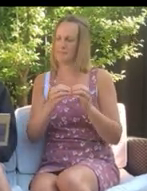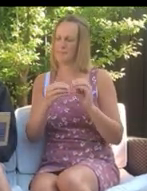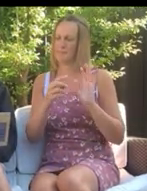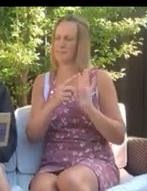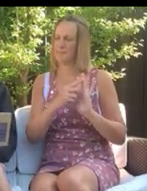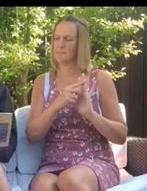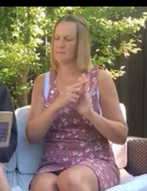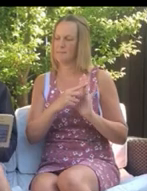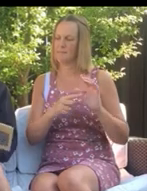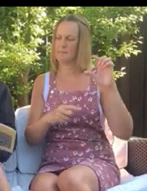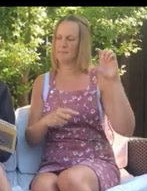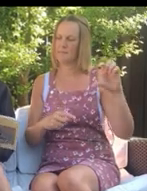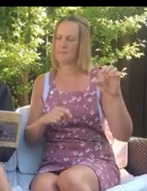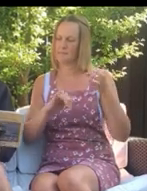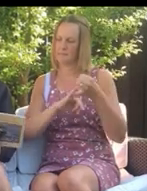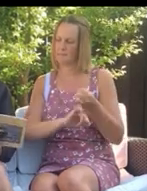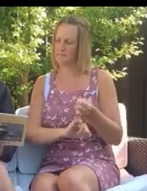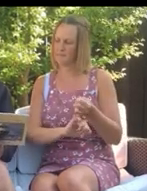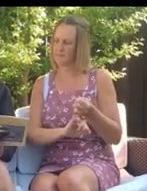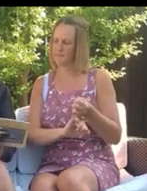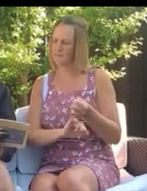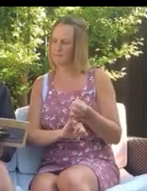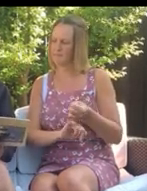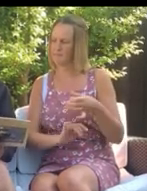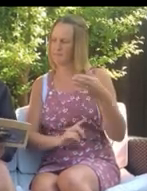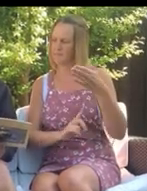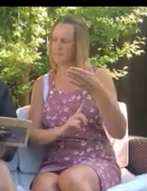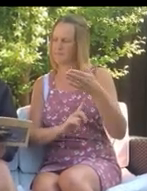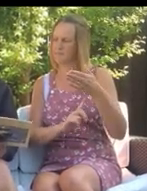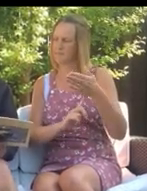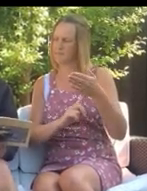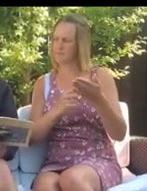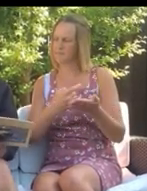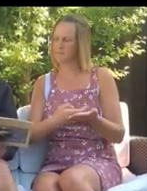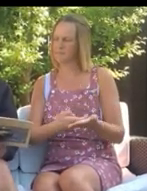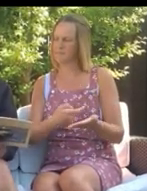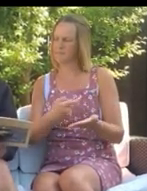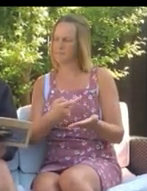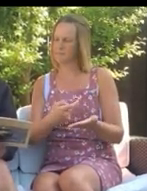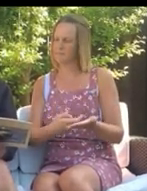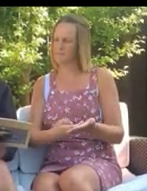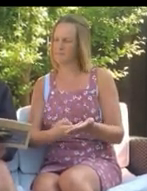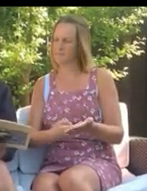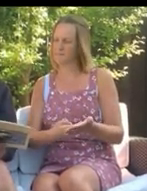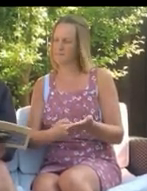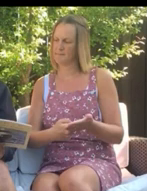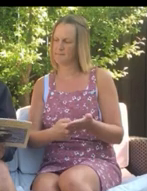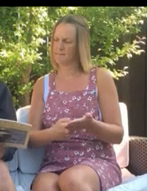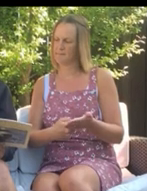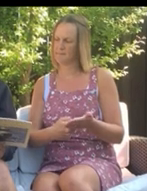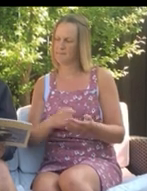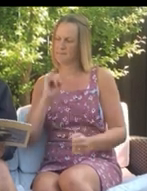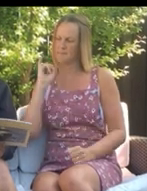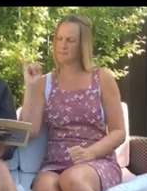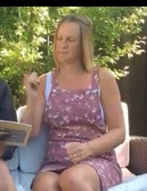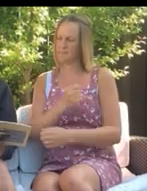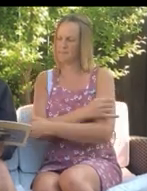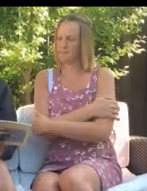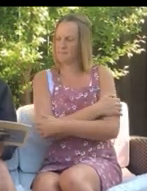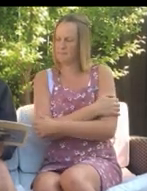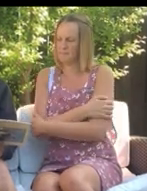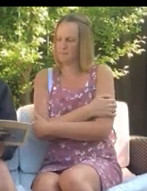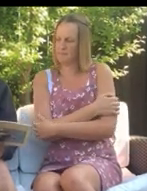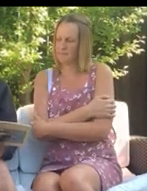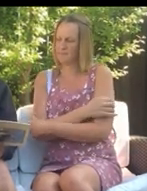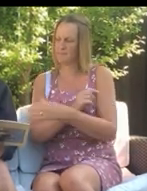Black bear, one eye, cutthroat sly. So Timmy, Rose and Rags can pounce and wrap the bears